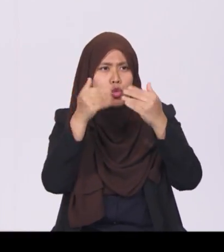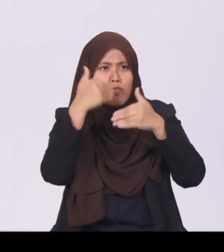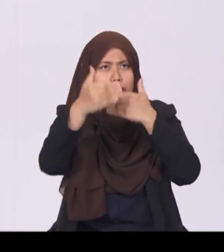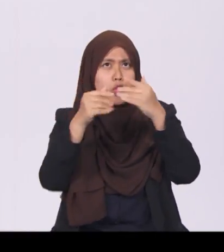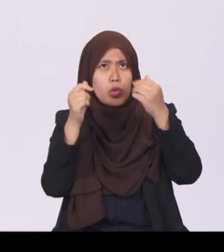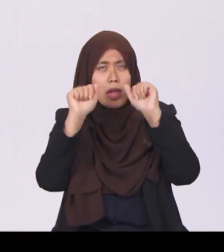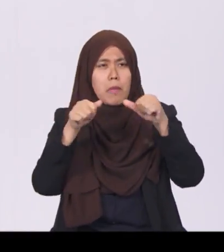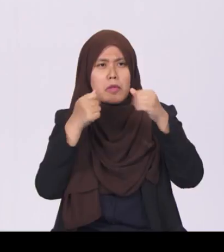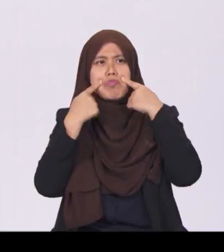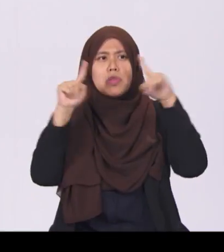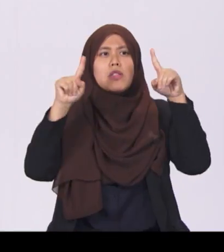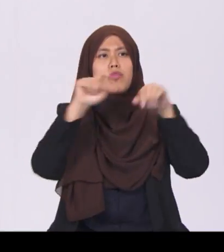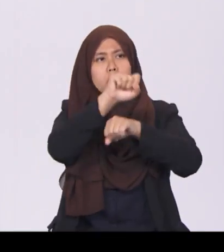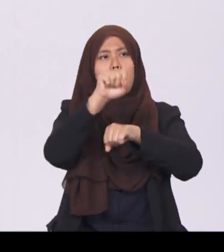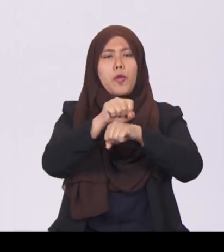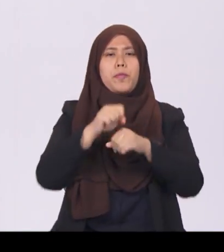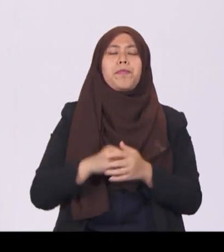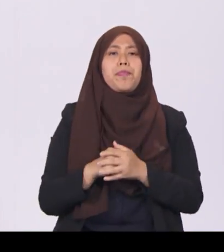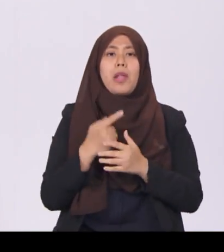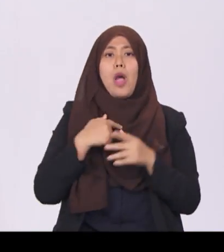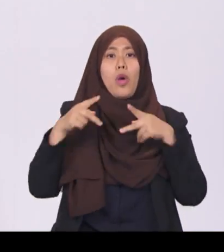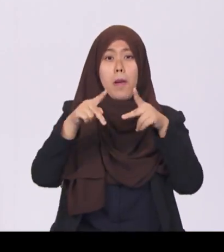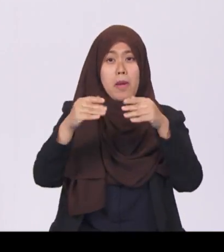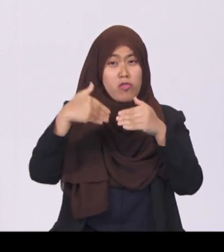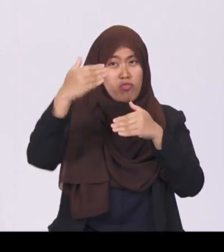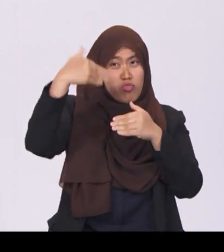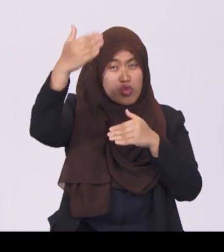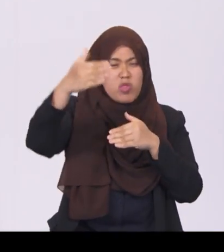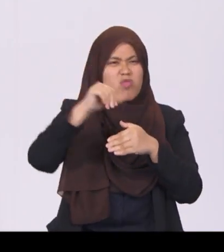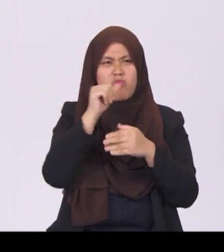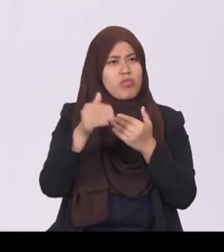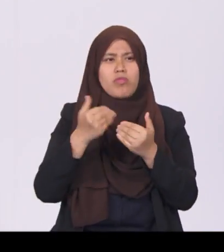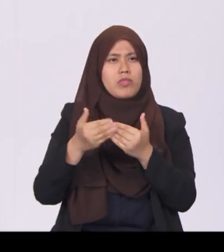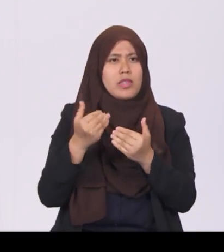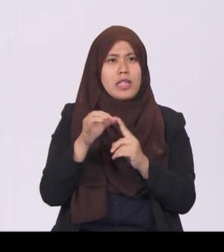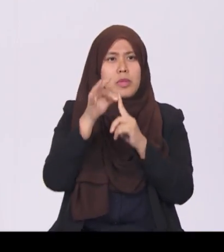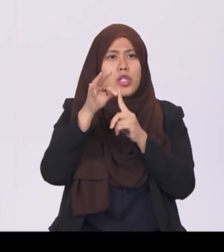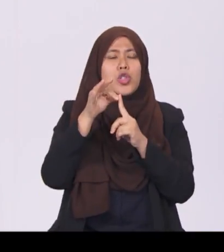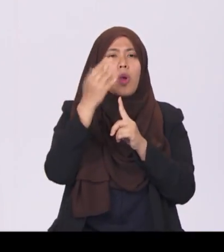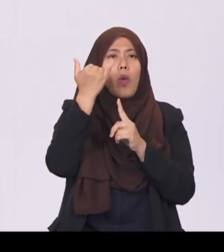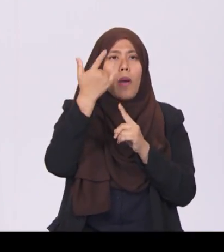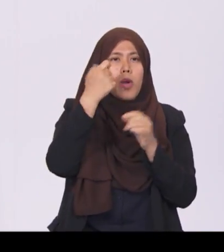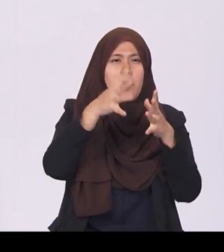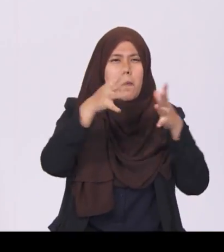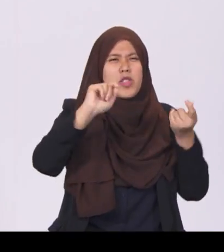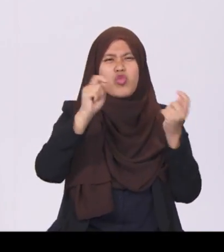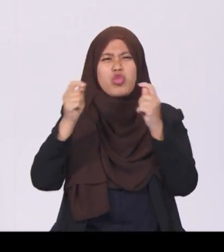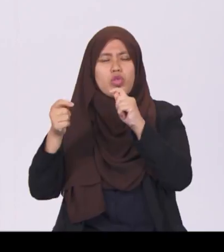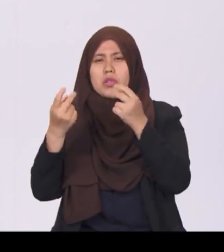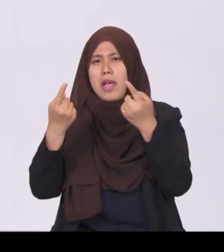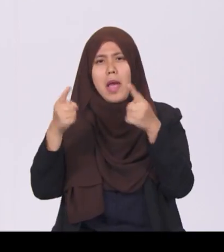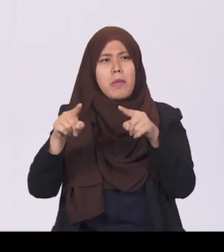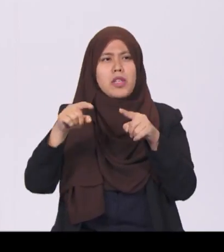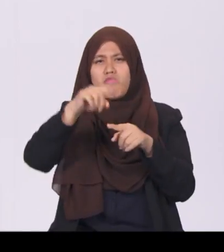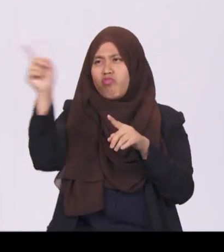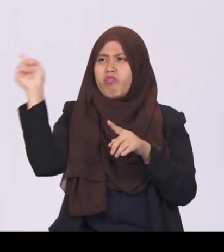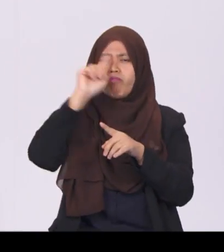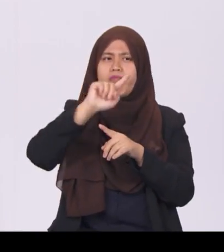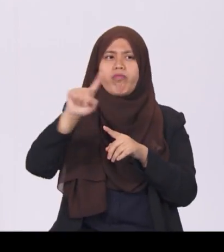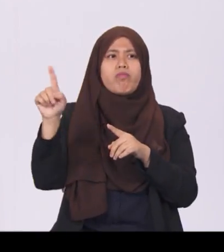Our path ahead will not be easy, especially in the light of major shifts happening around us, a changing global economic